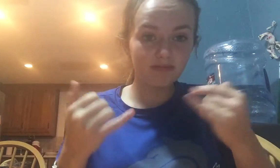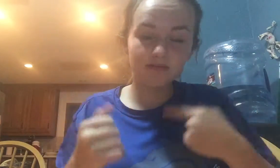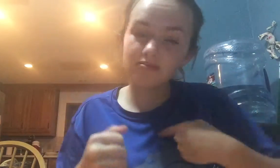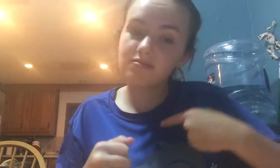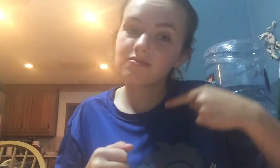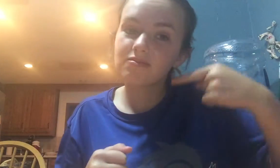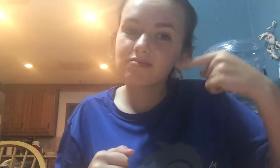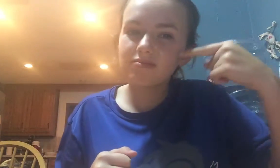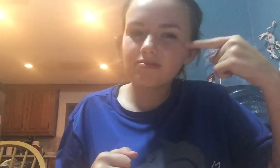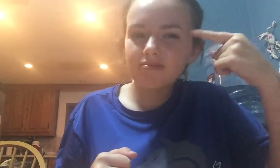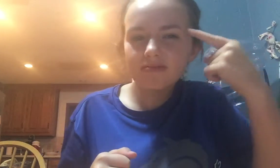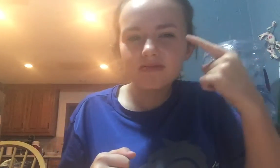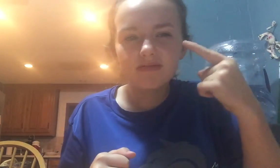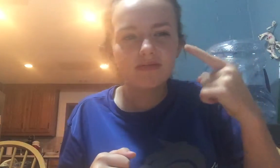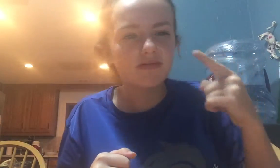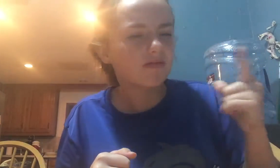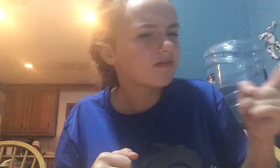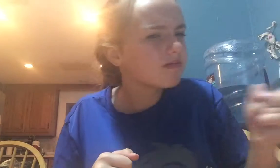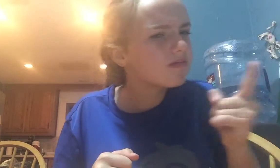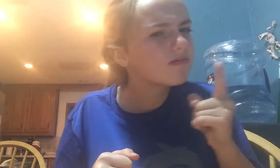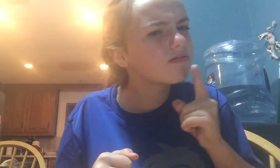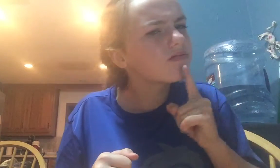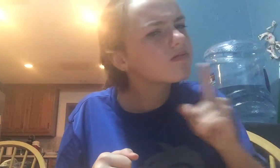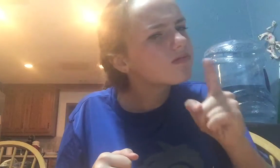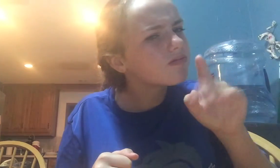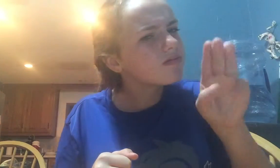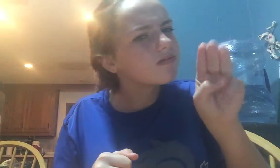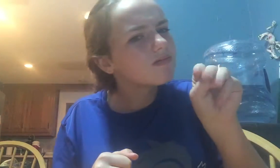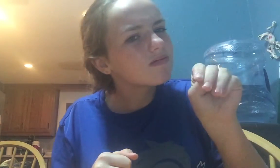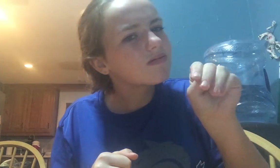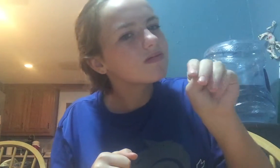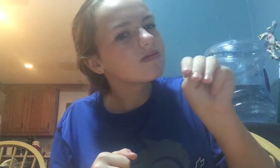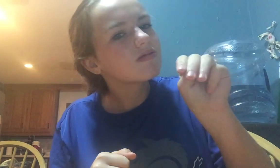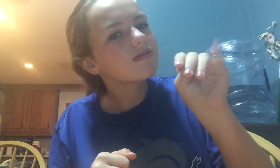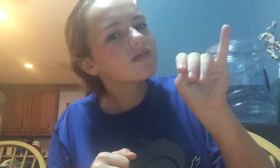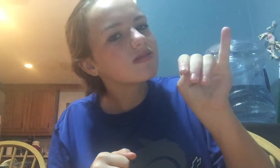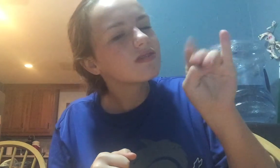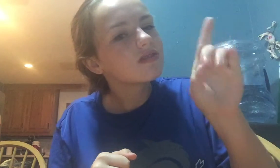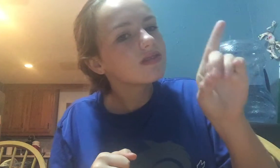Now, I think that she is actually a midget.